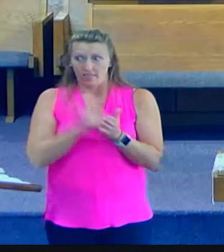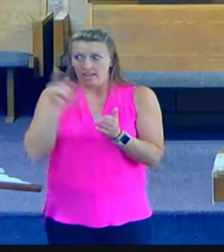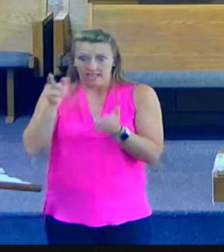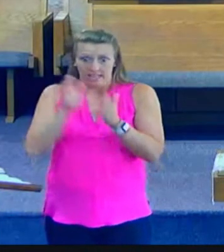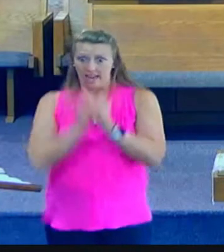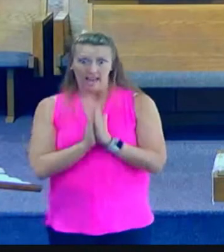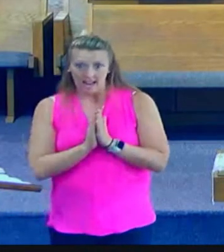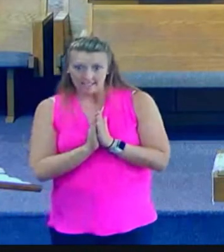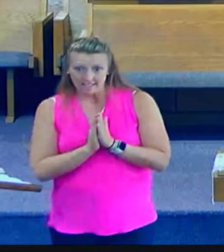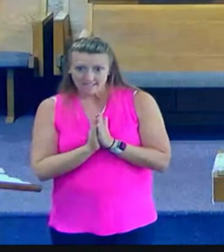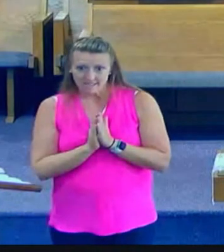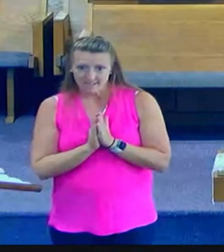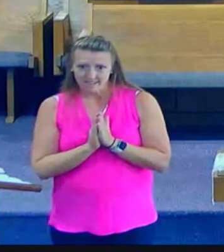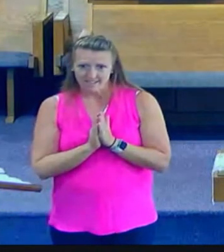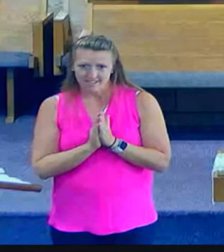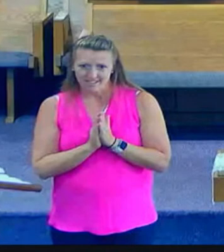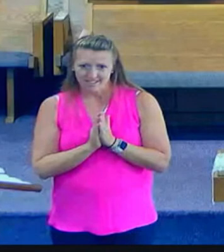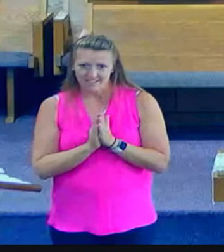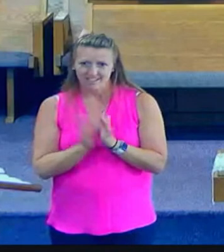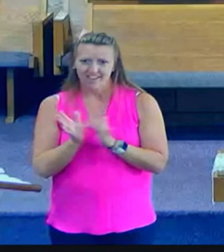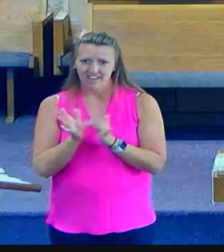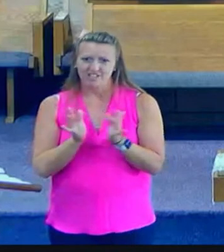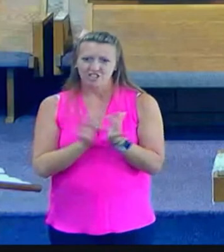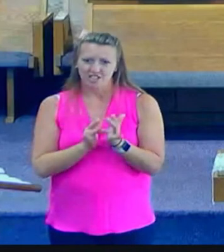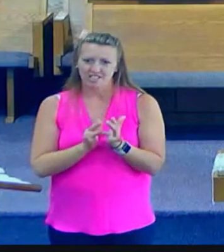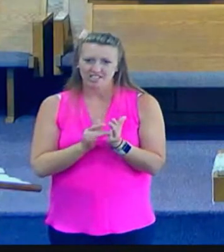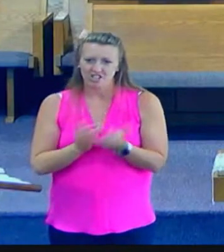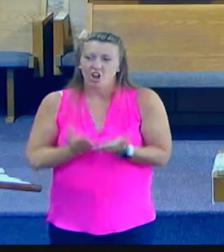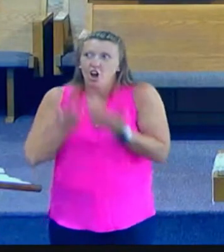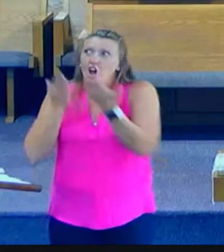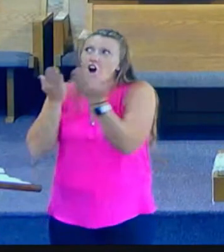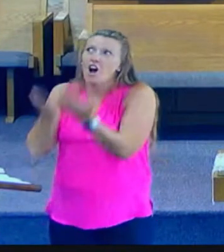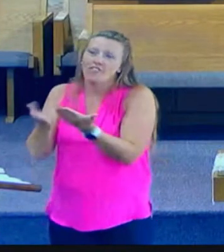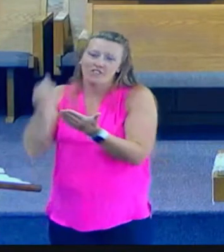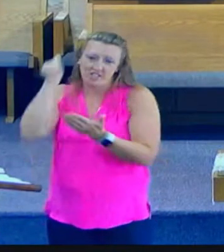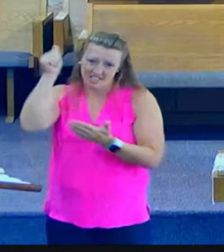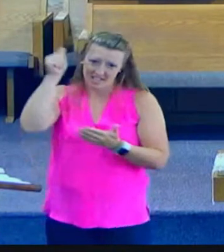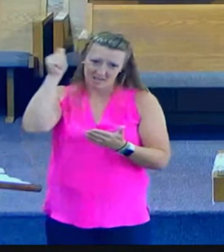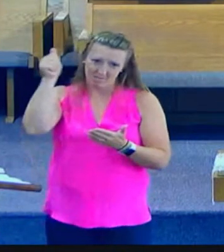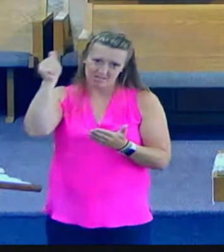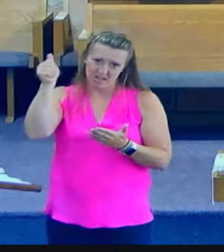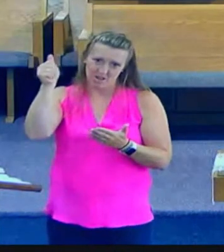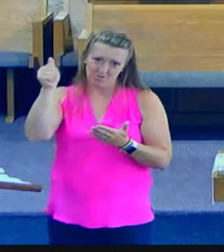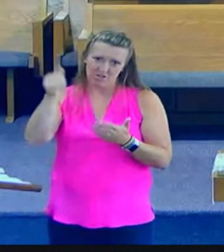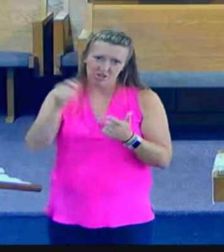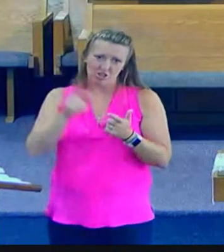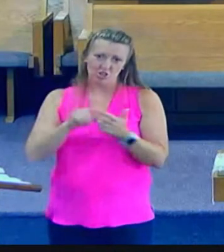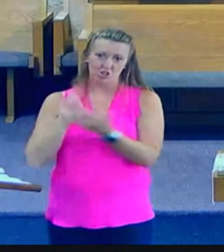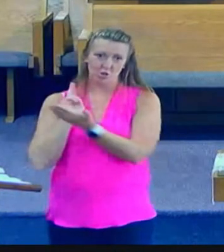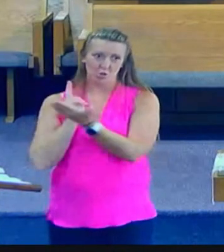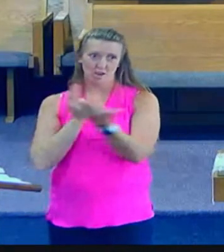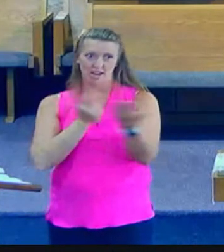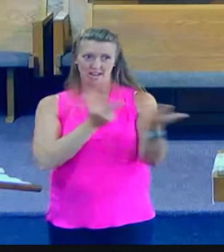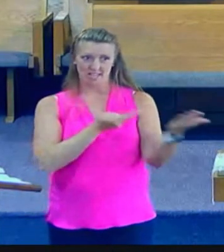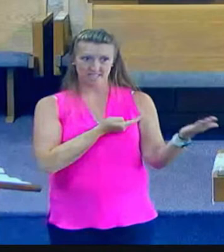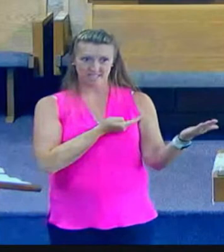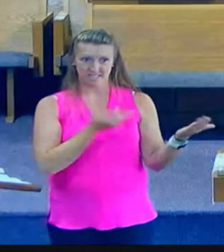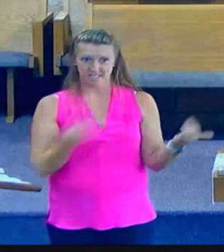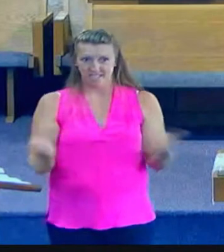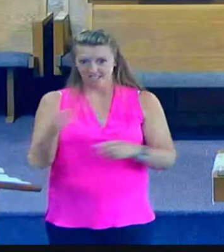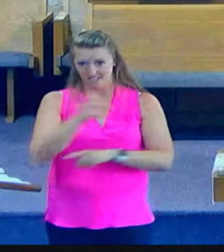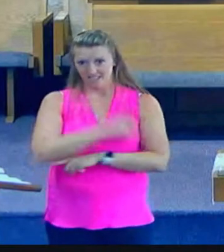himself to each one of us today he offers the living water that when